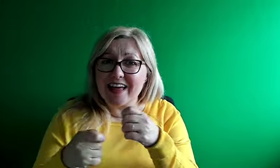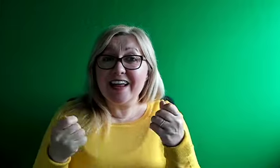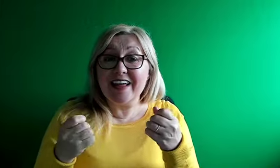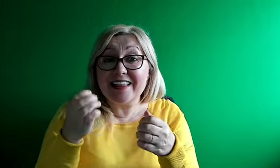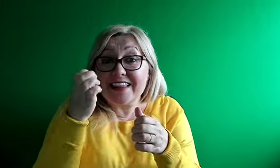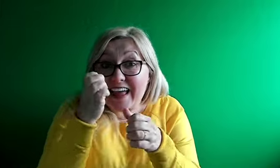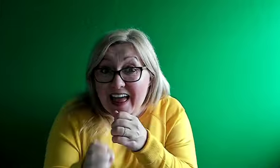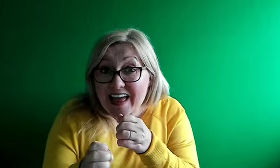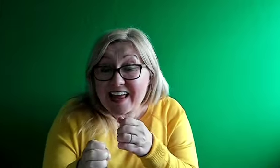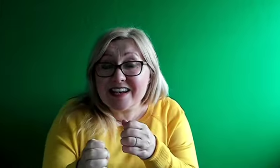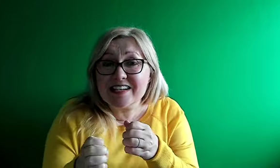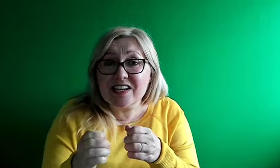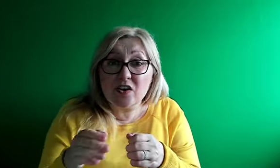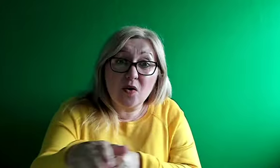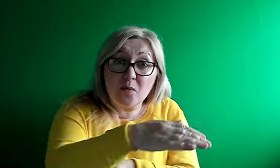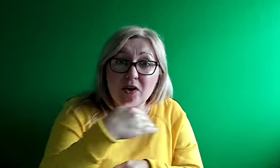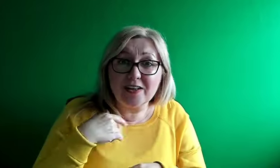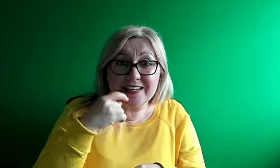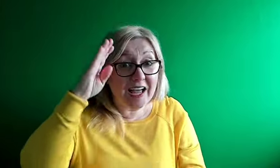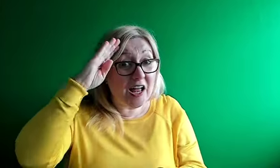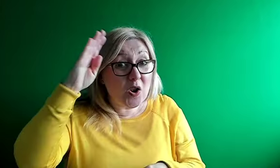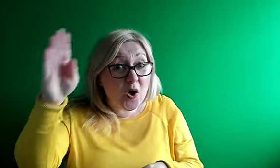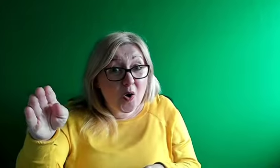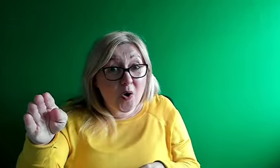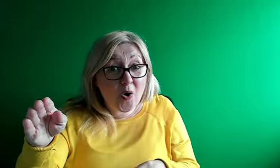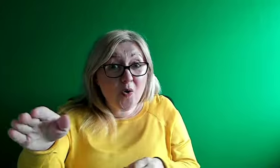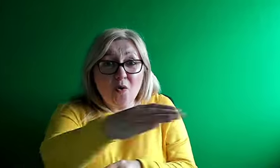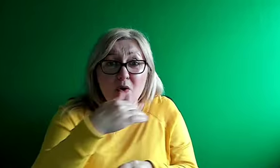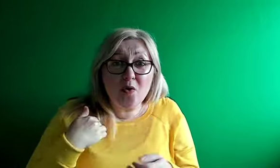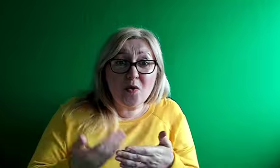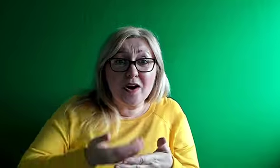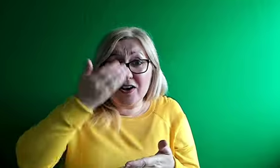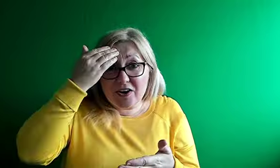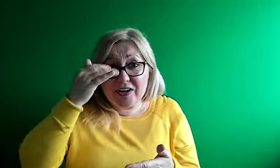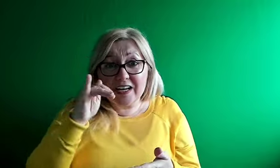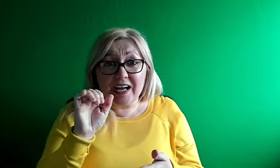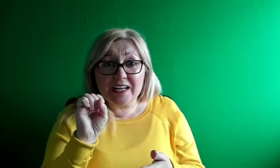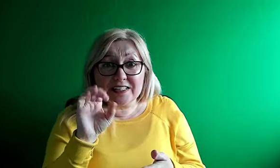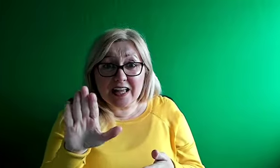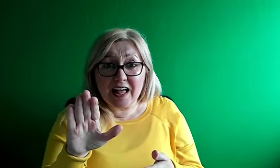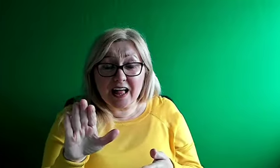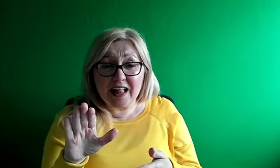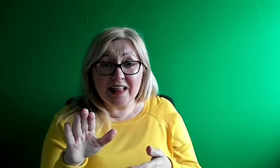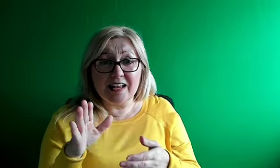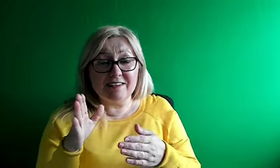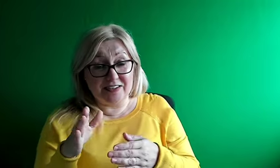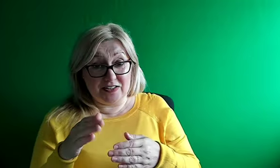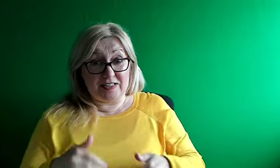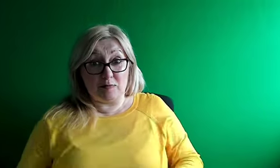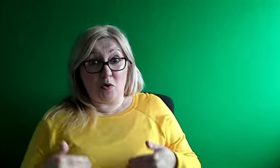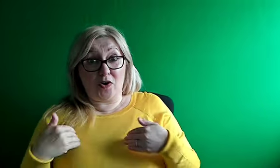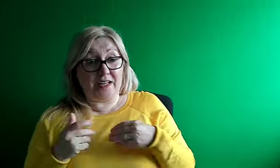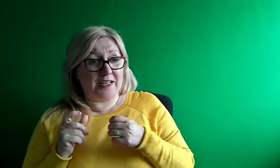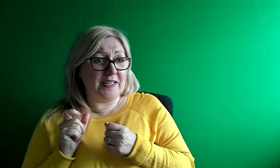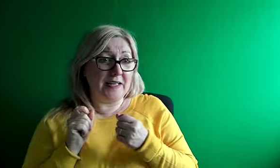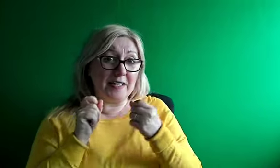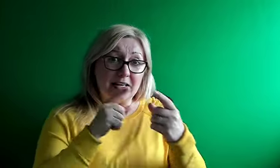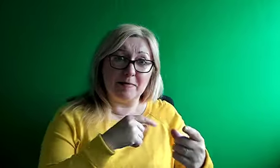to say, hello, guys, I we're learning ourselves, and it wasn't such a matter of, you know, that's awesome this morning. So, hopefully, he got to see you before